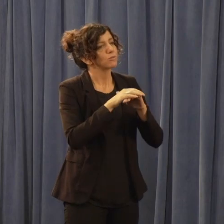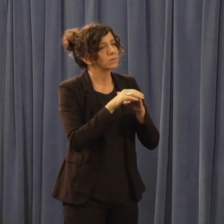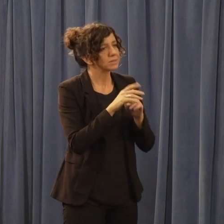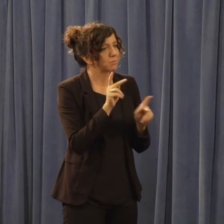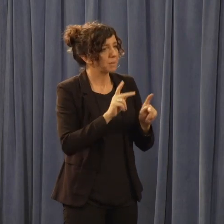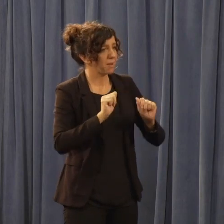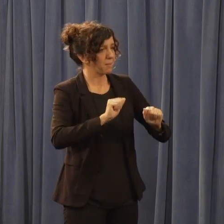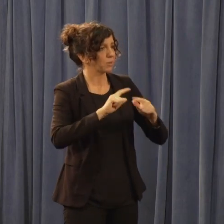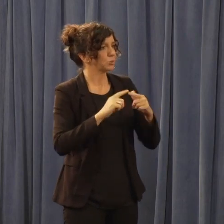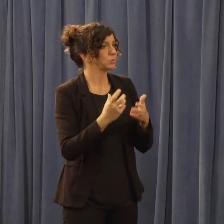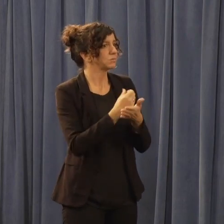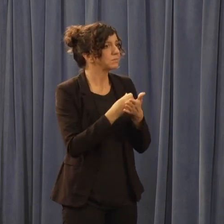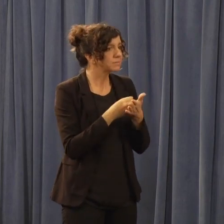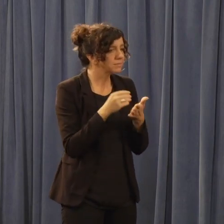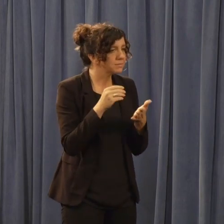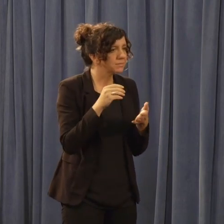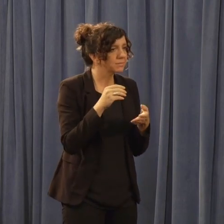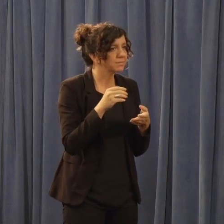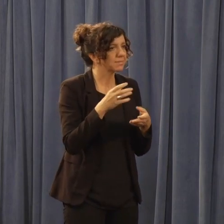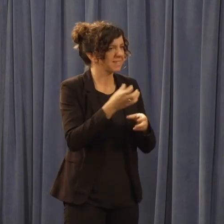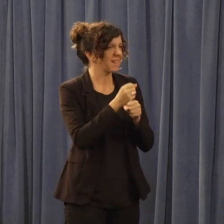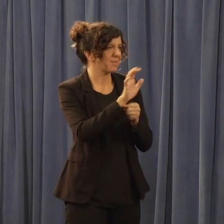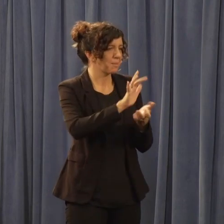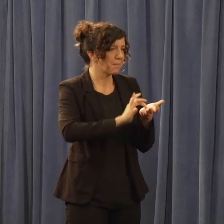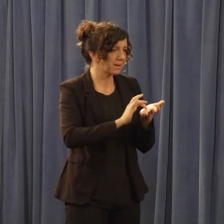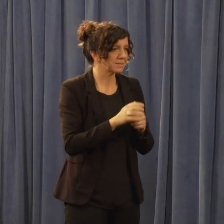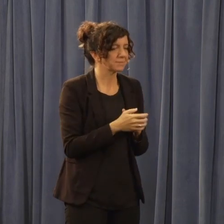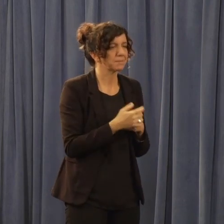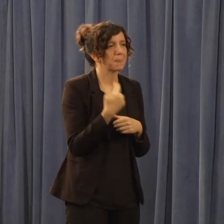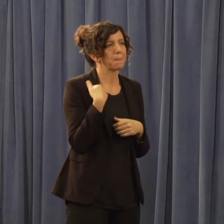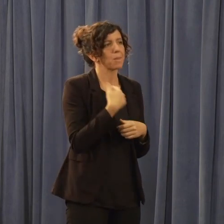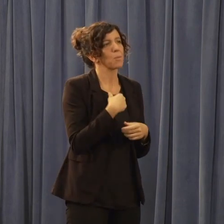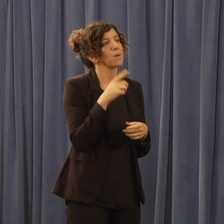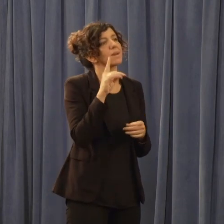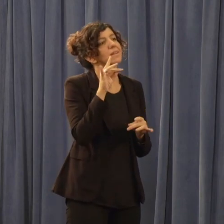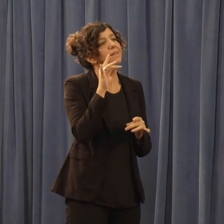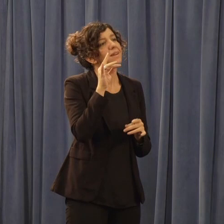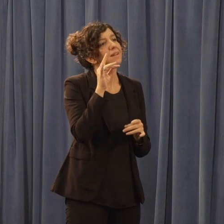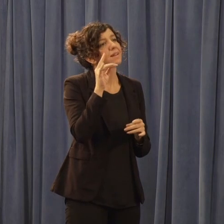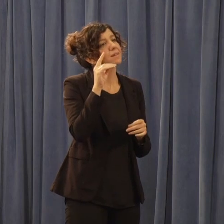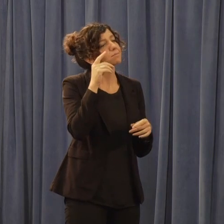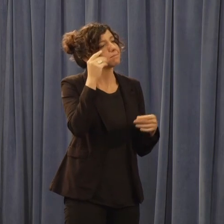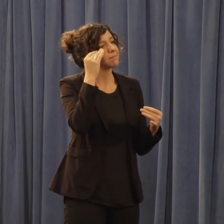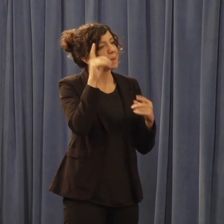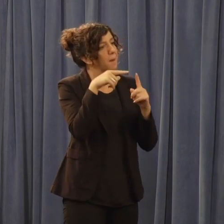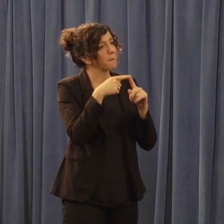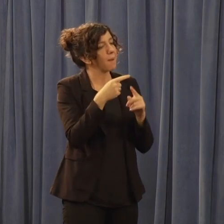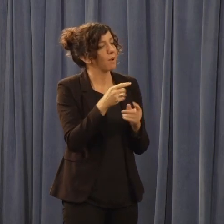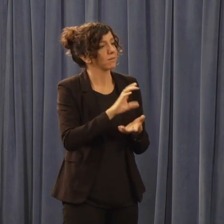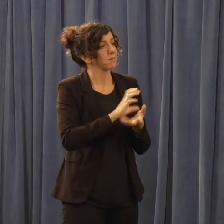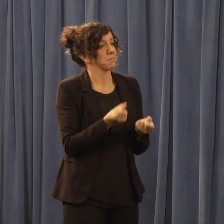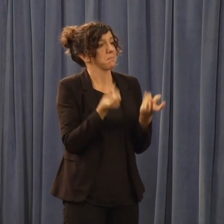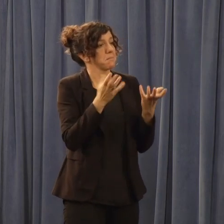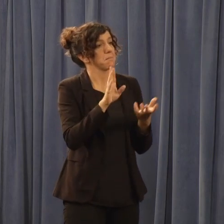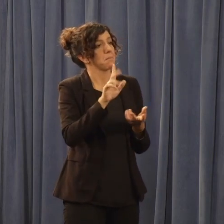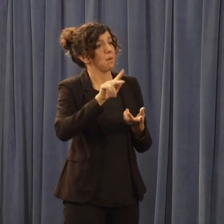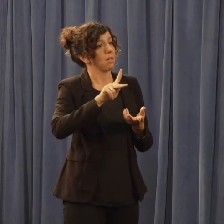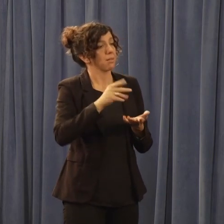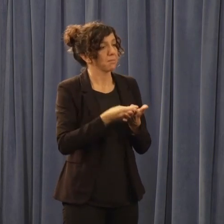did a lot on that bulk purchasing that we anticipated would save us $393 million. Here's the good news. We think we'll save